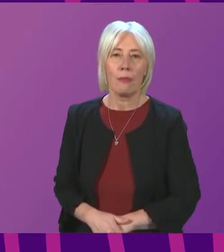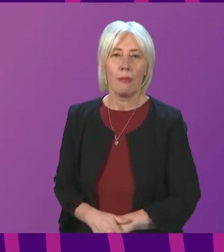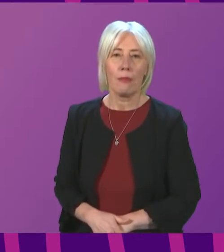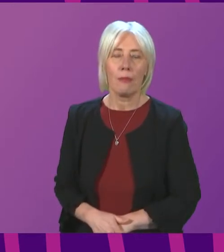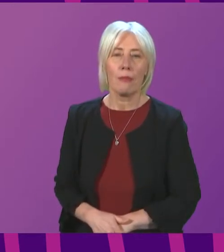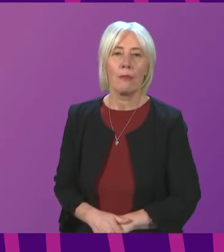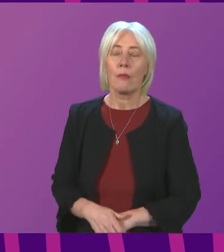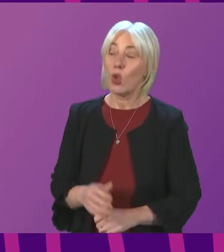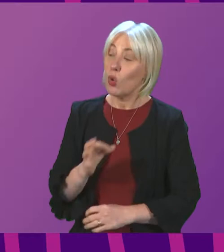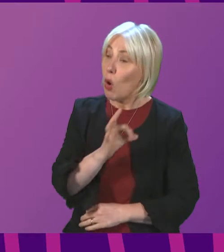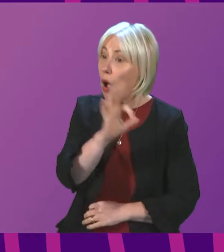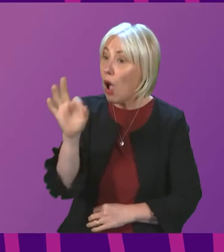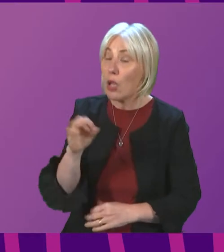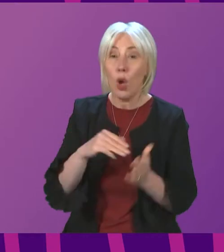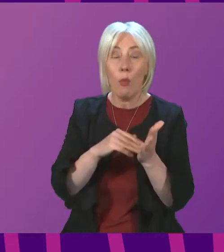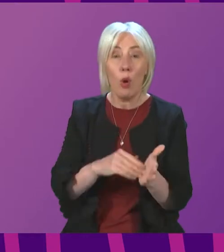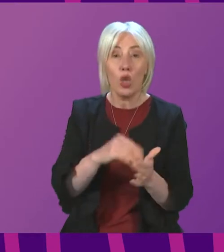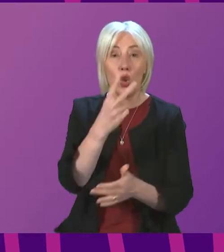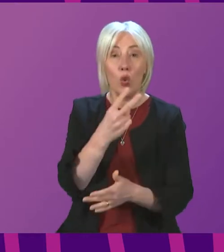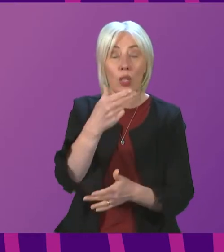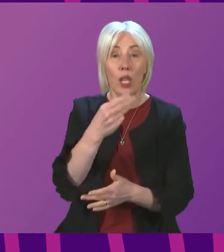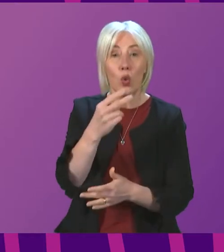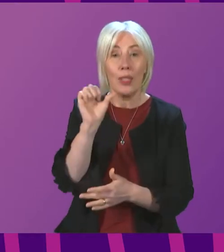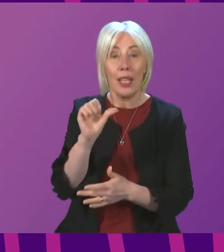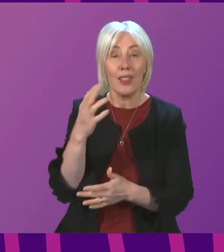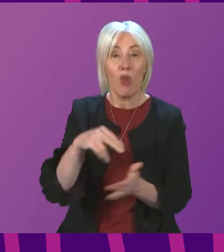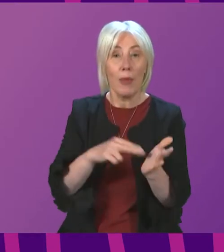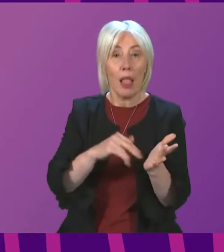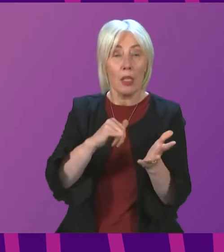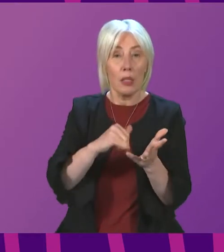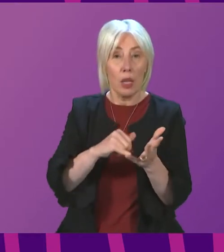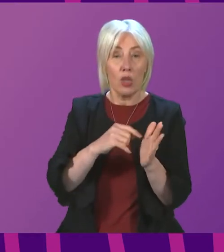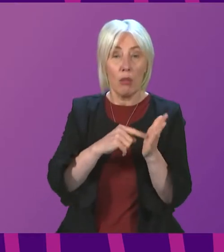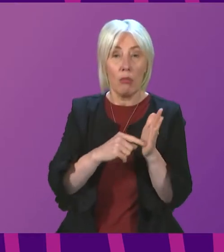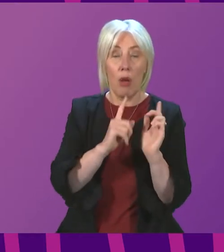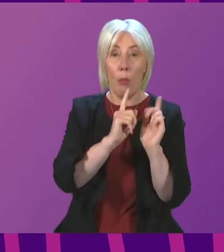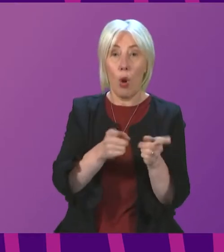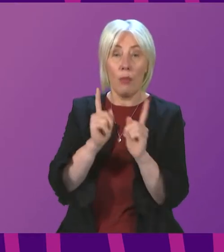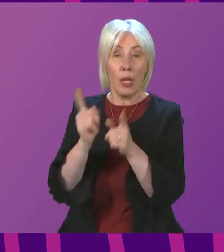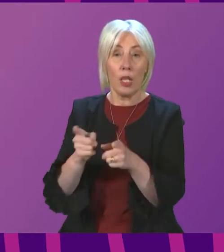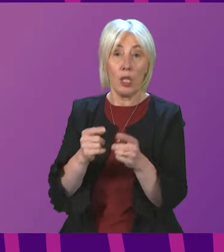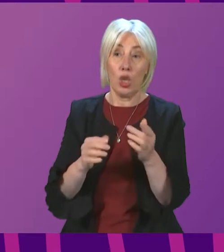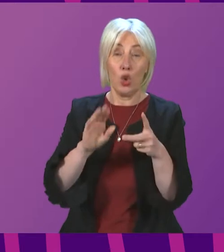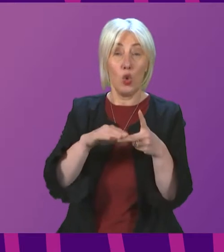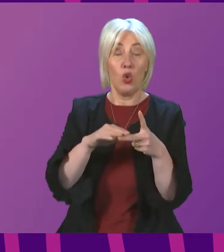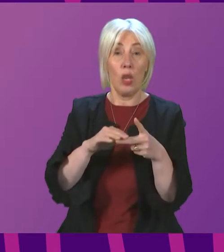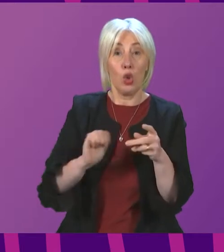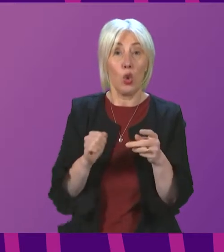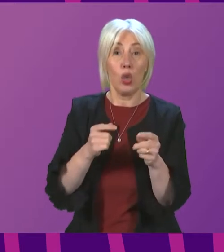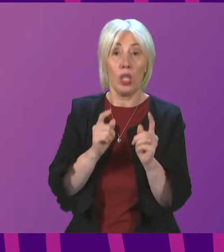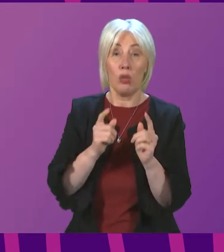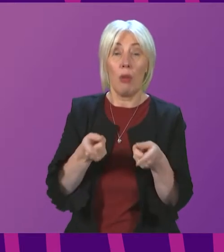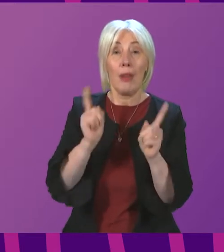The question is that motion 2926, in the name of Nicola Sturgeon, on appointment of junior Scottish minister, be agreed.